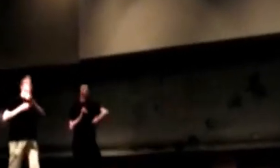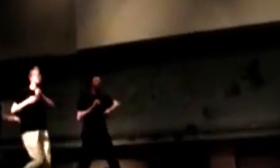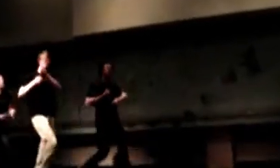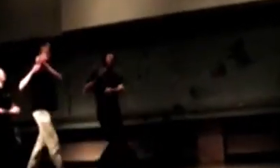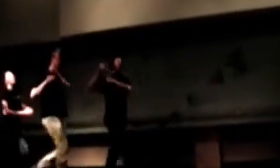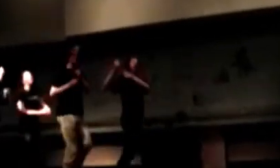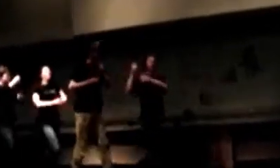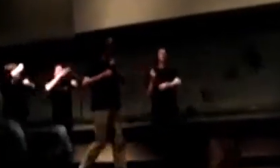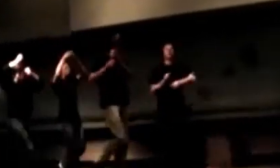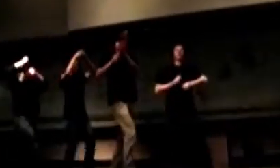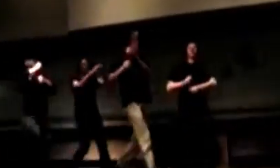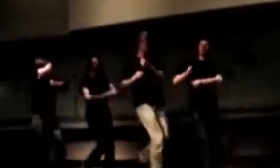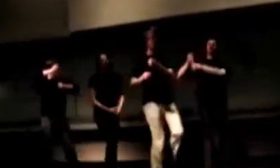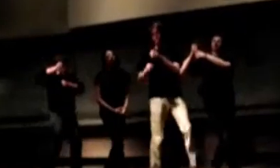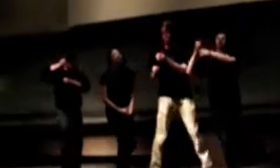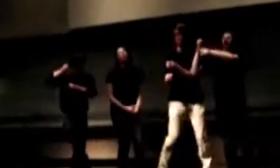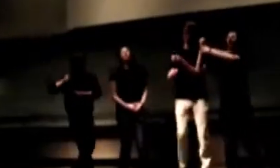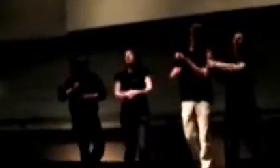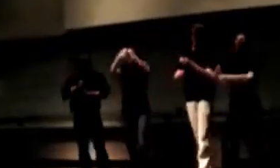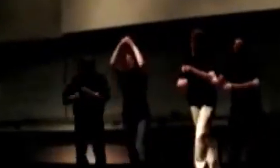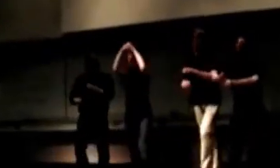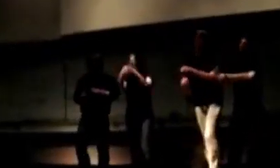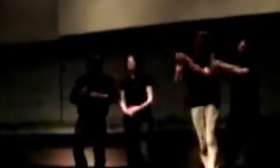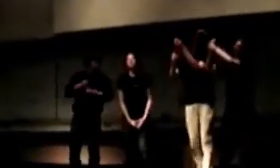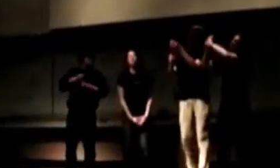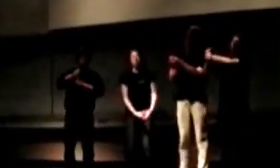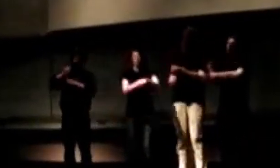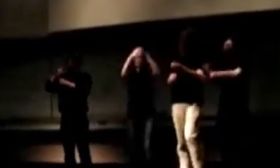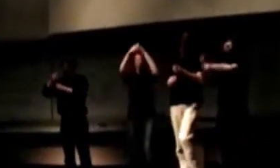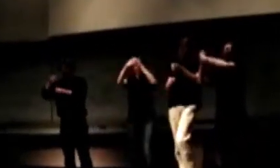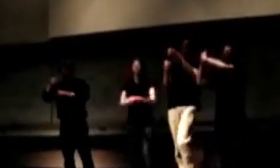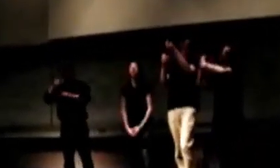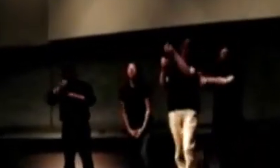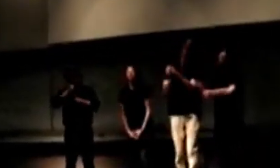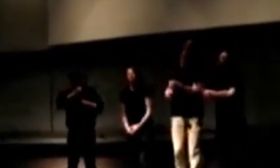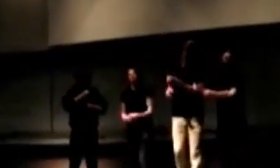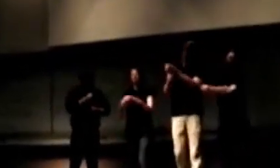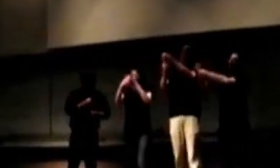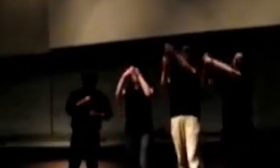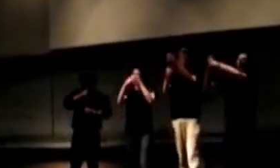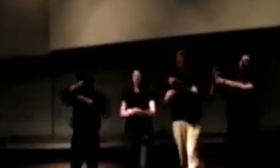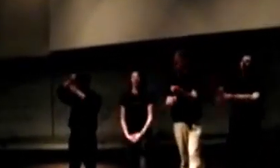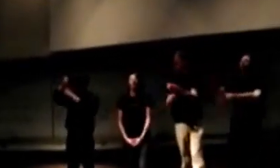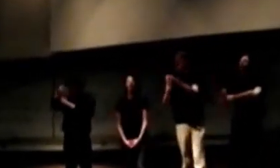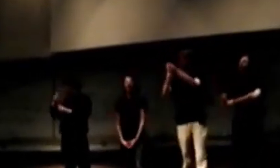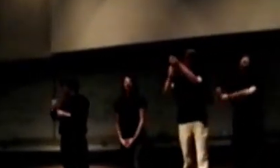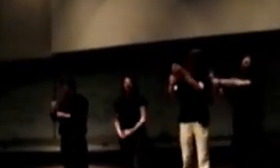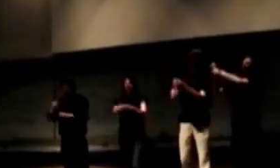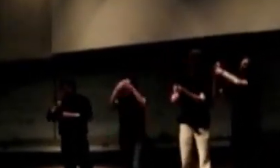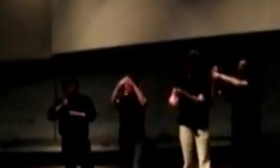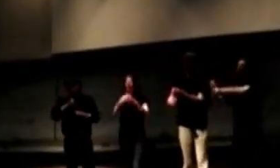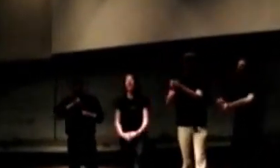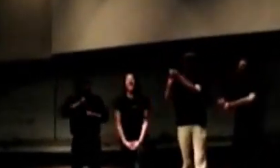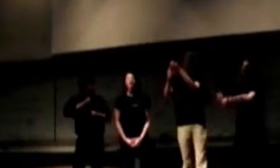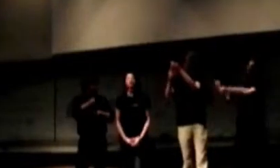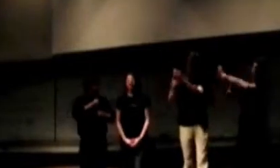Hey! Stop polluting water! Hey! Save our rivers! Save our water supplies! Save our mountains!